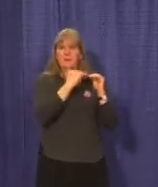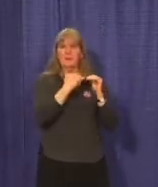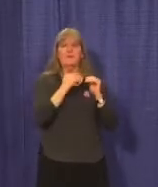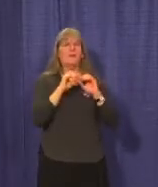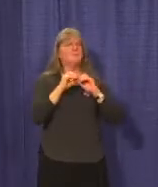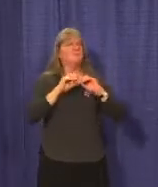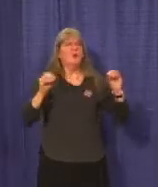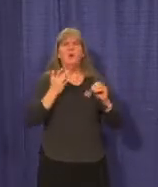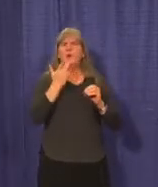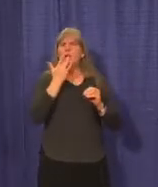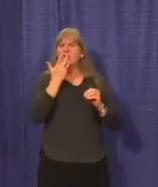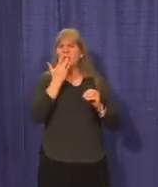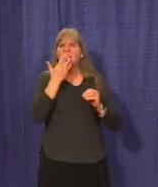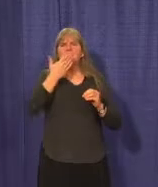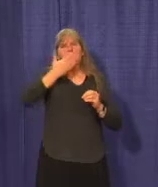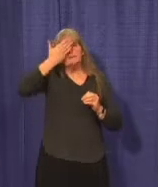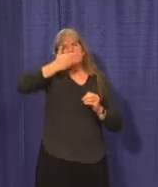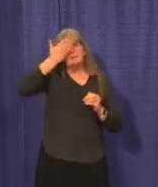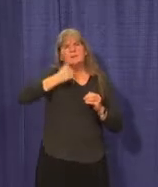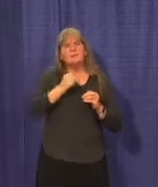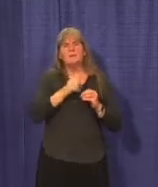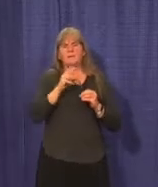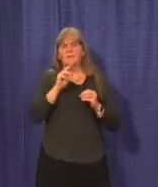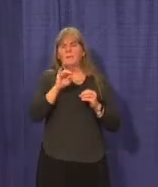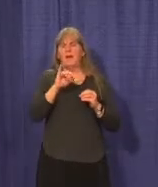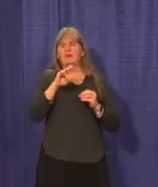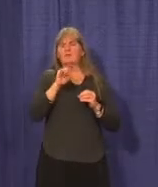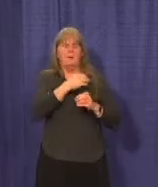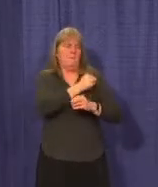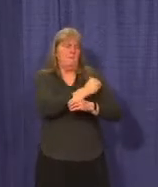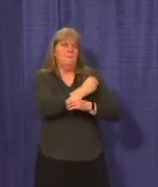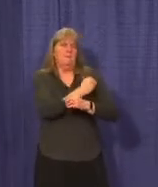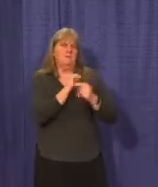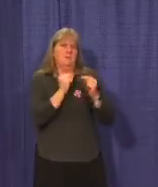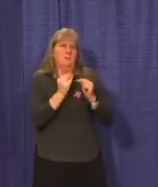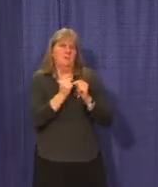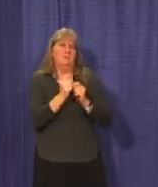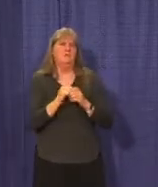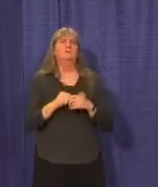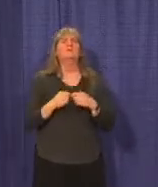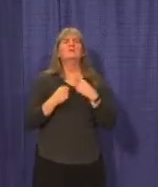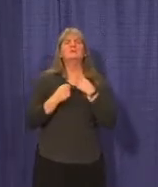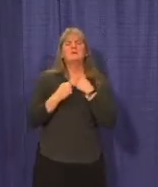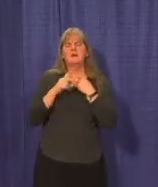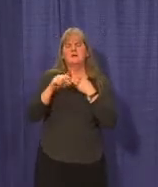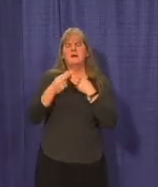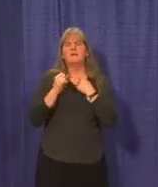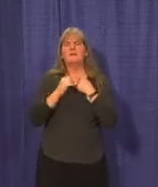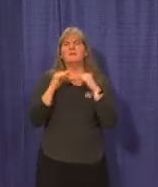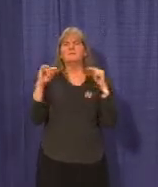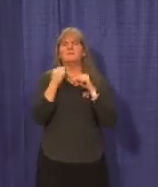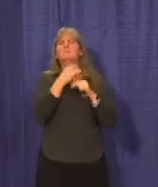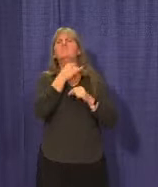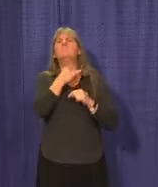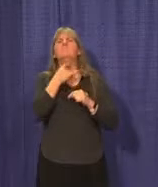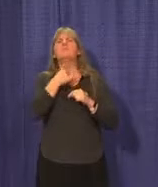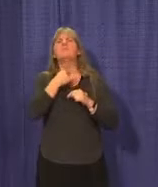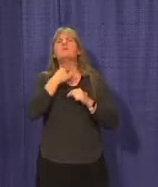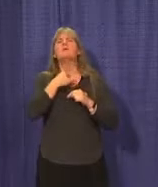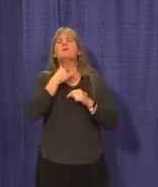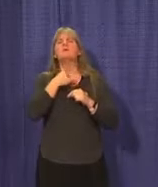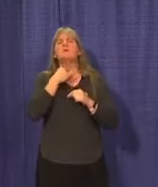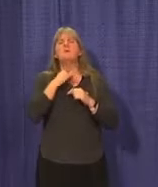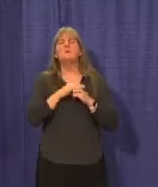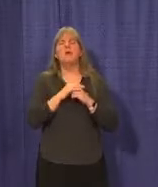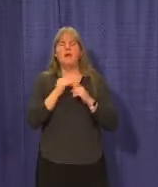of taste and smell, myalgia, which means muscle aches, pharyngitis, which means sore throat, and shortness of